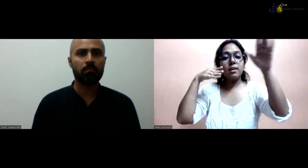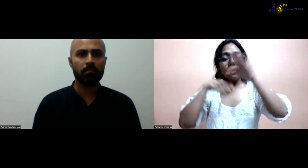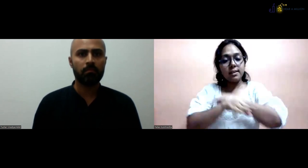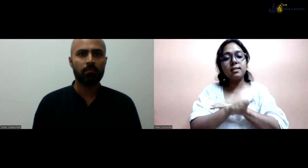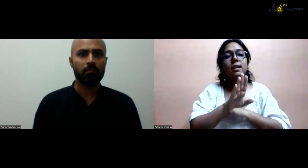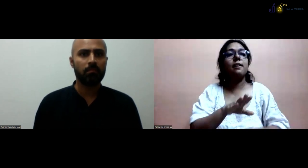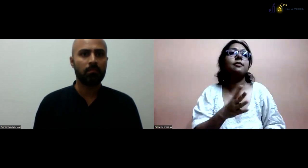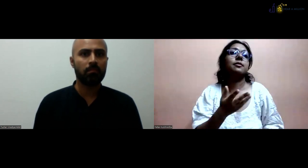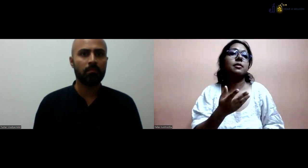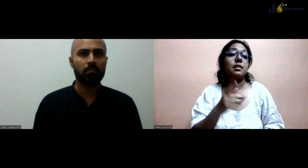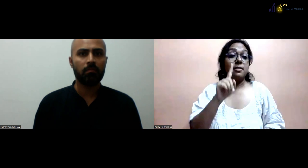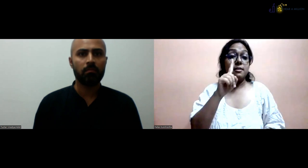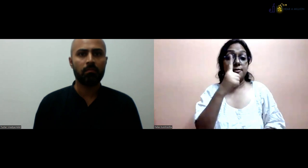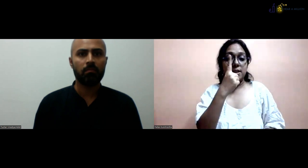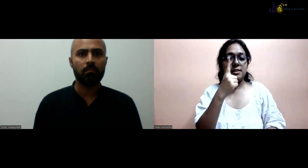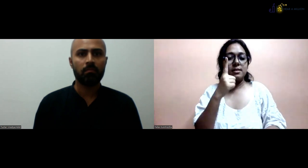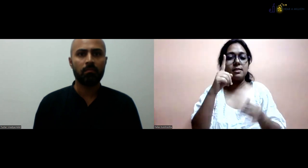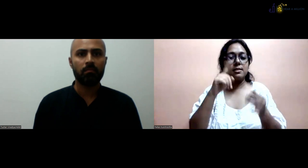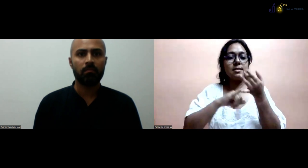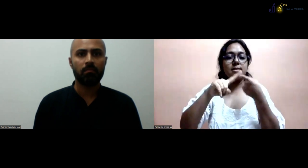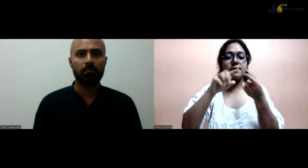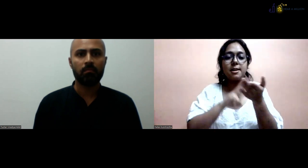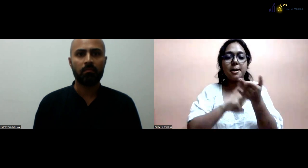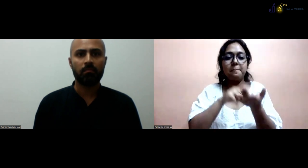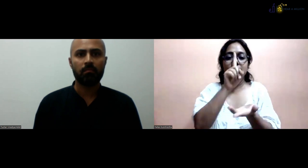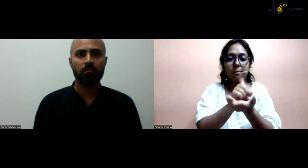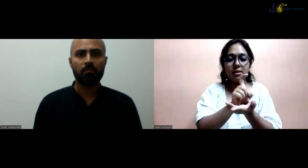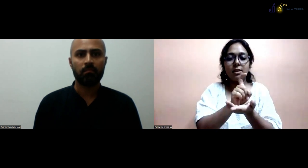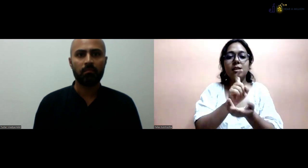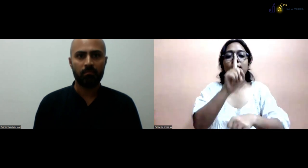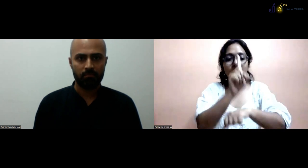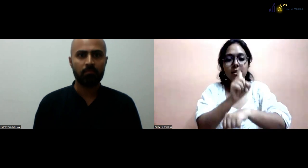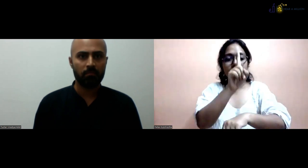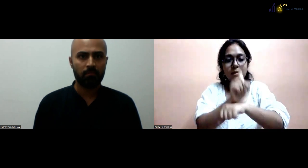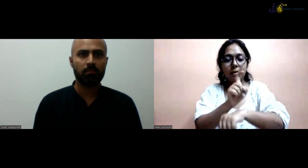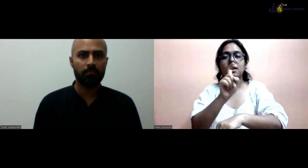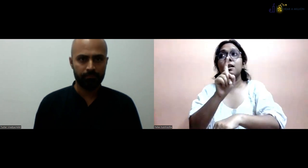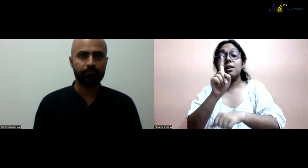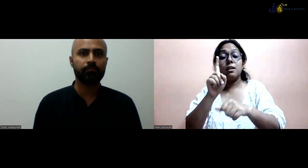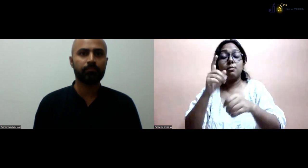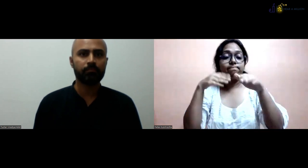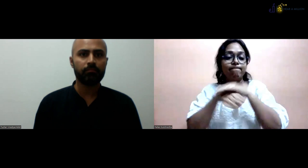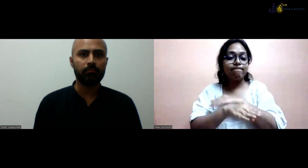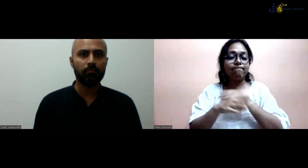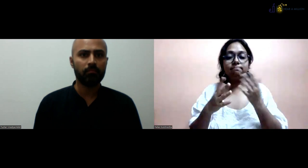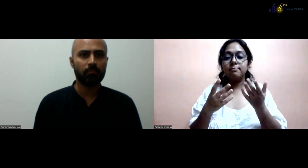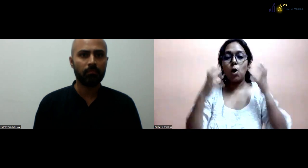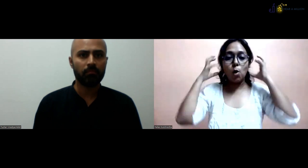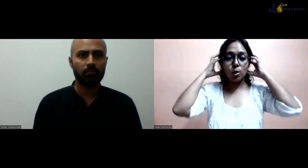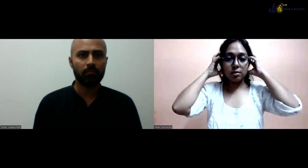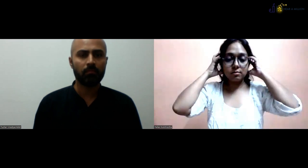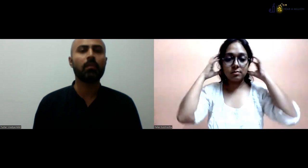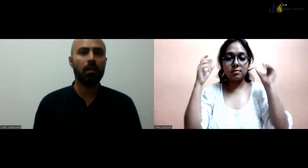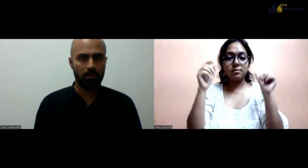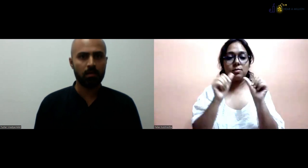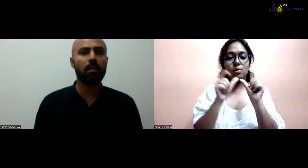we have two years. So, in the first one, we have the first semester. This is the